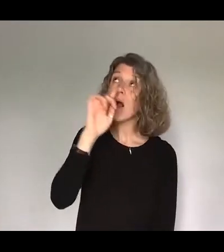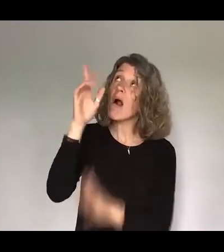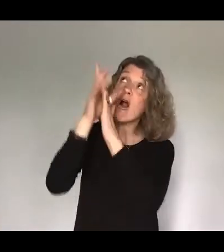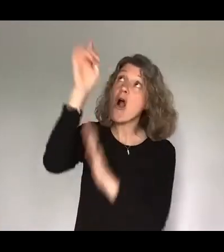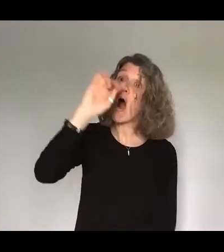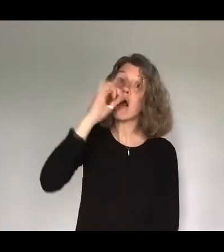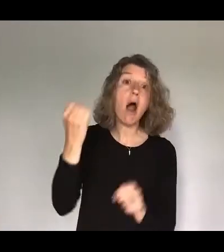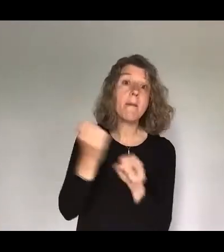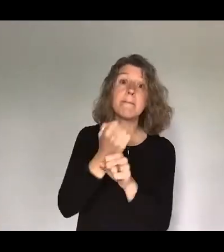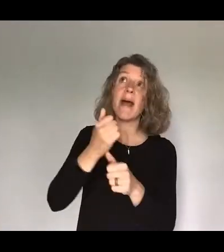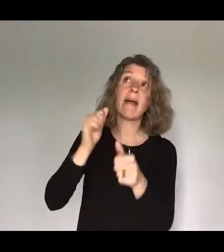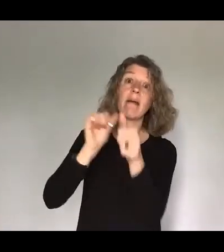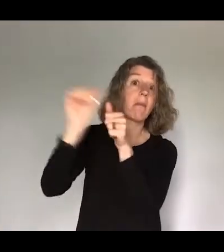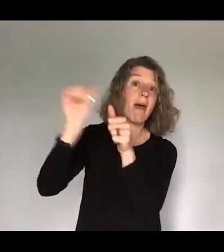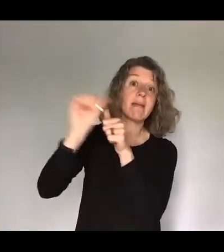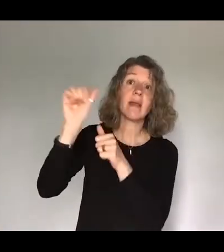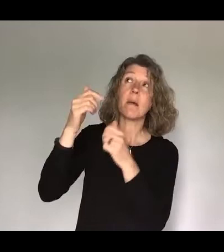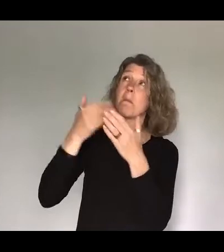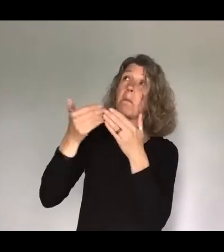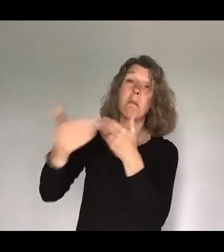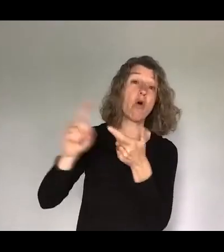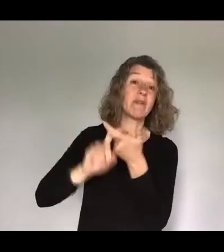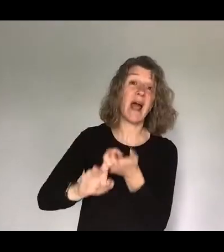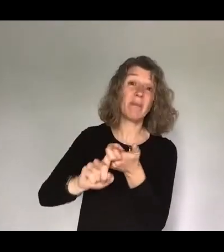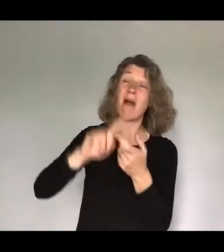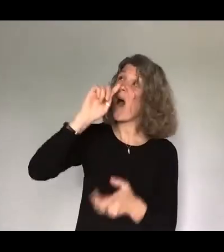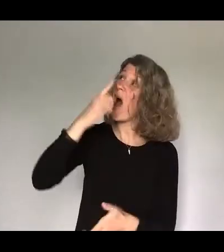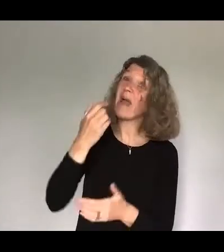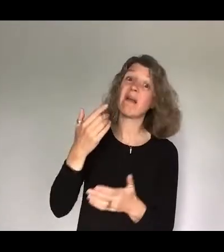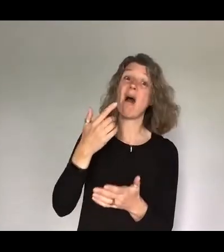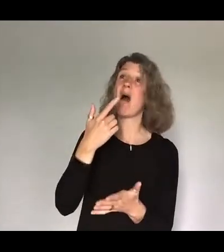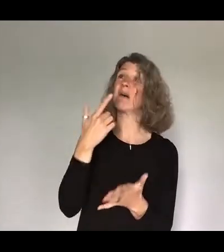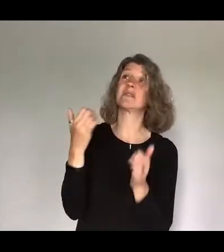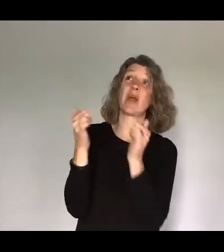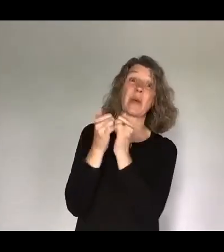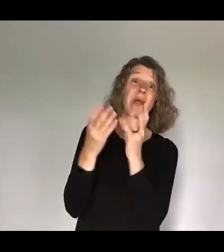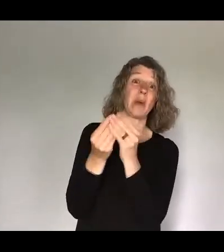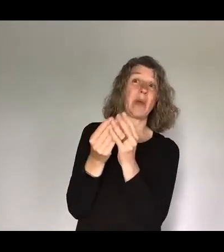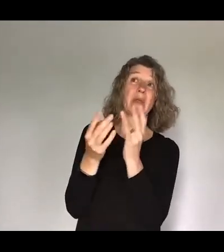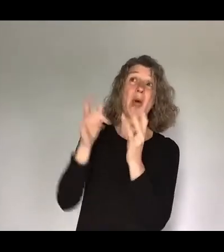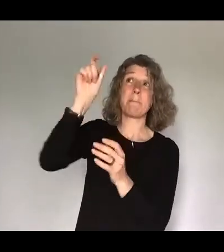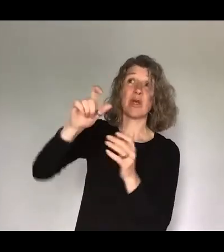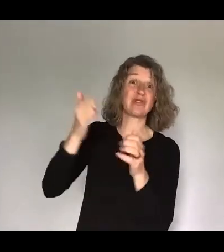he can't swear by someone greater than himself so he just swears by himself